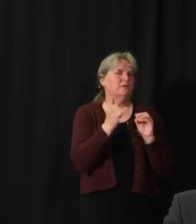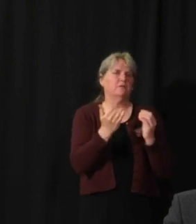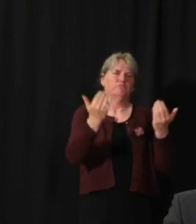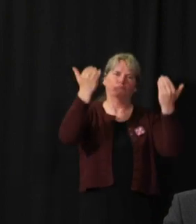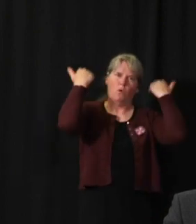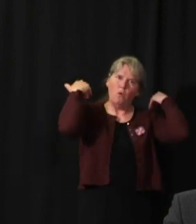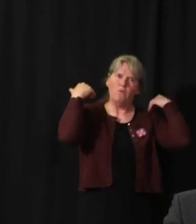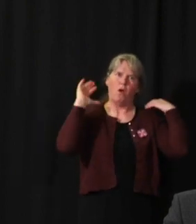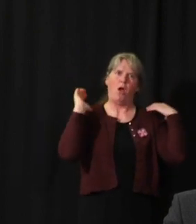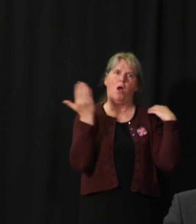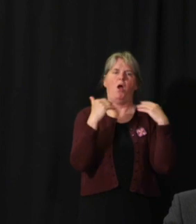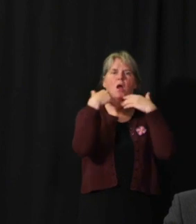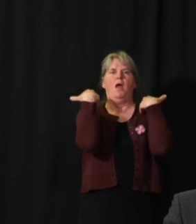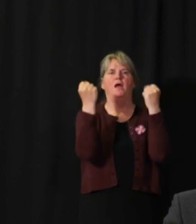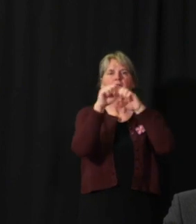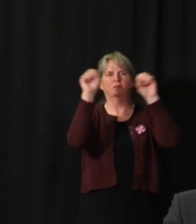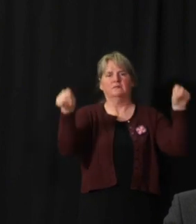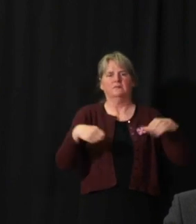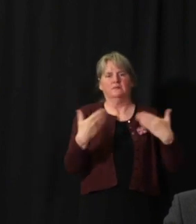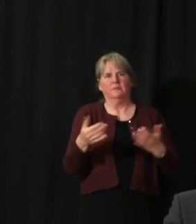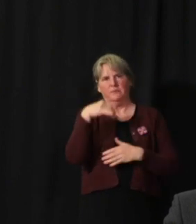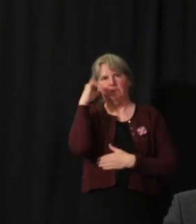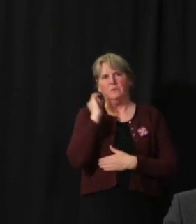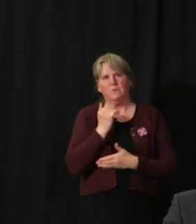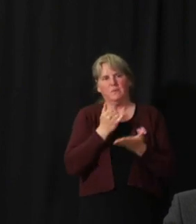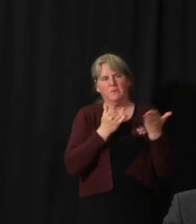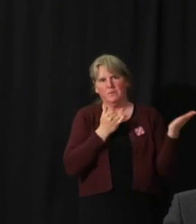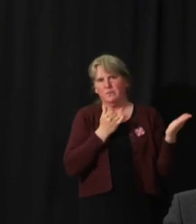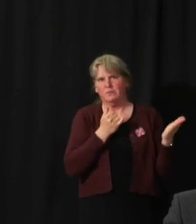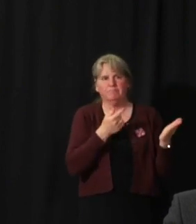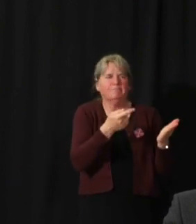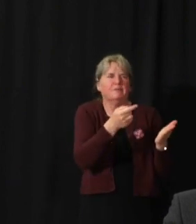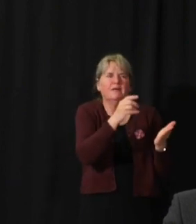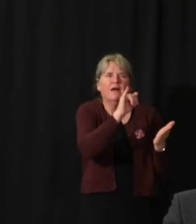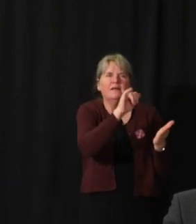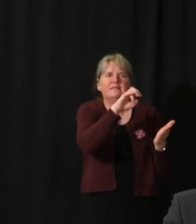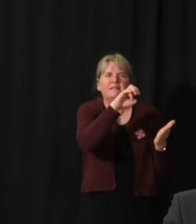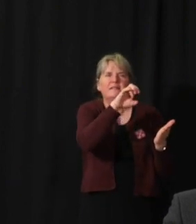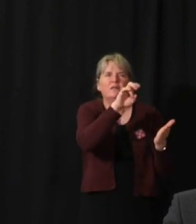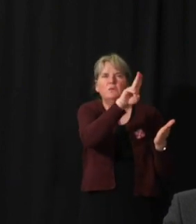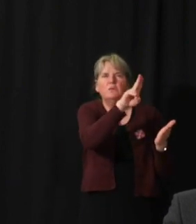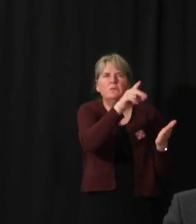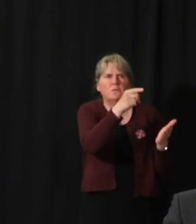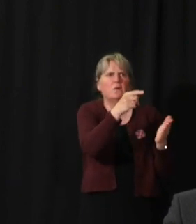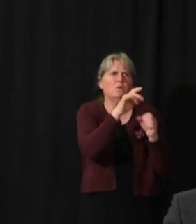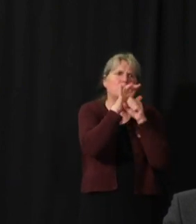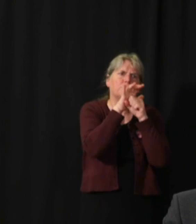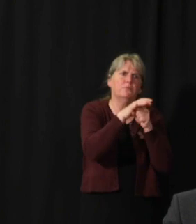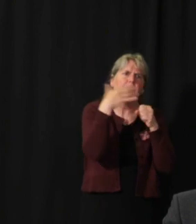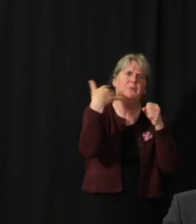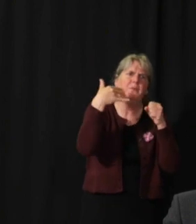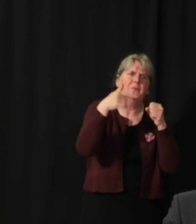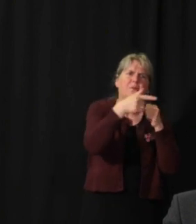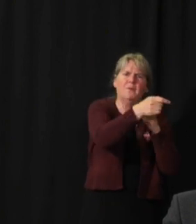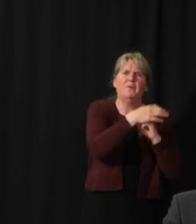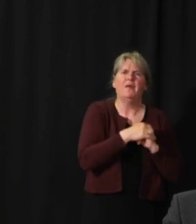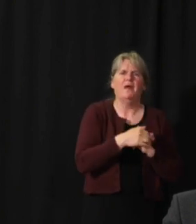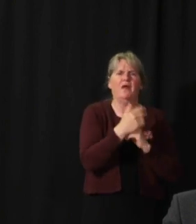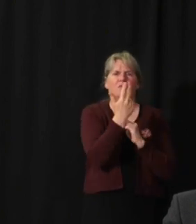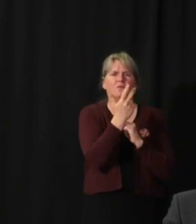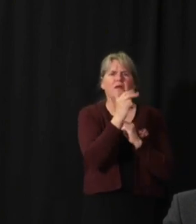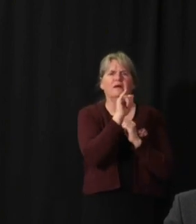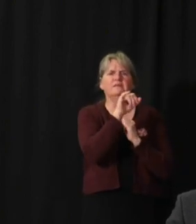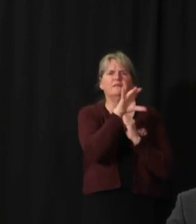hospitalization, proportion requiring ICU, you can see that there would be tremendous pressure on the healthcare system.